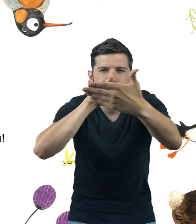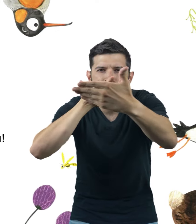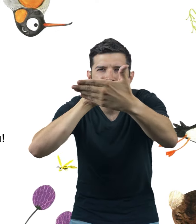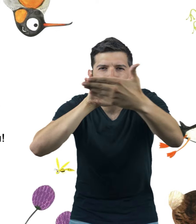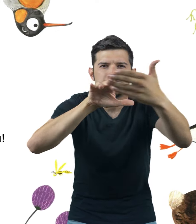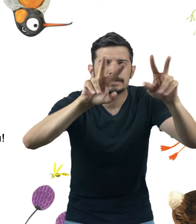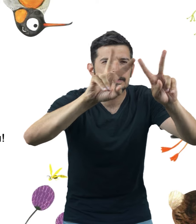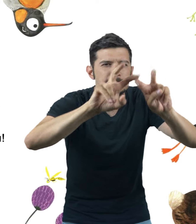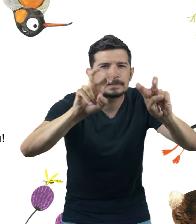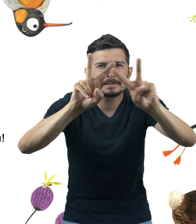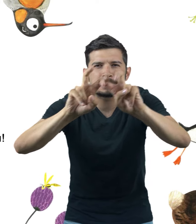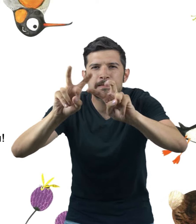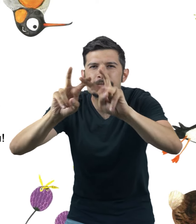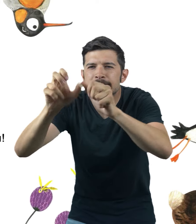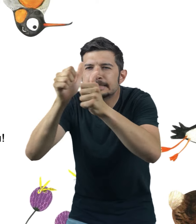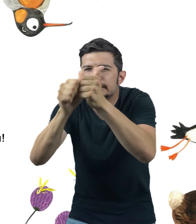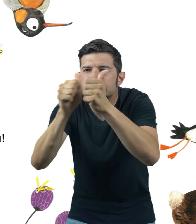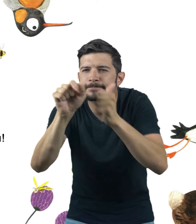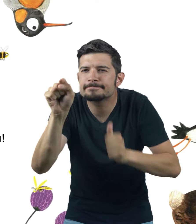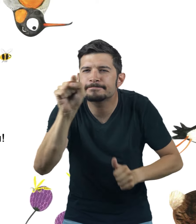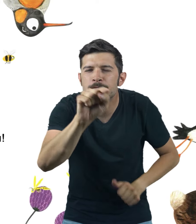Study each and every clue.